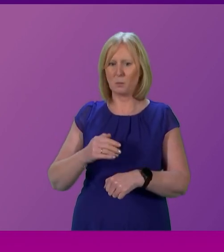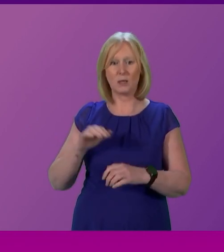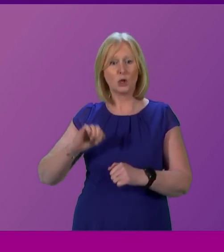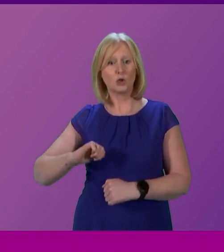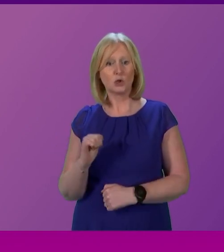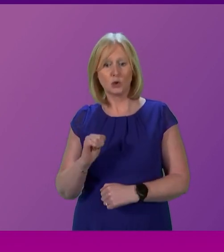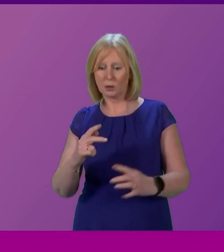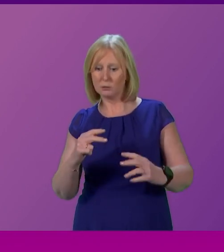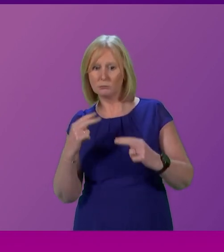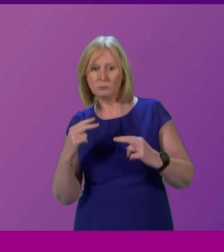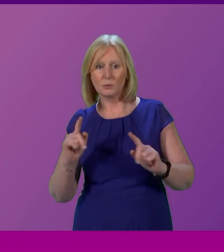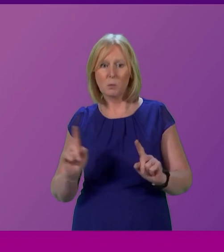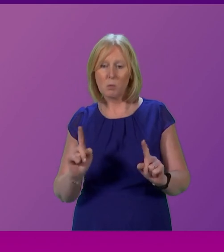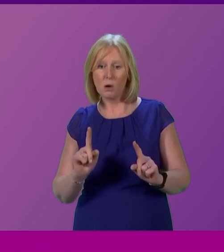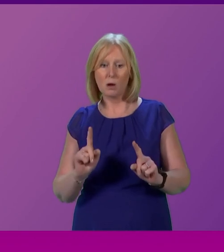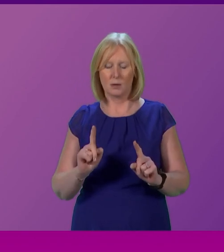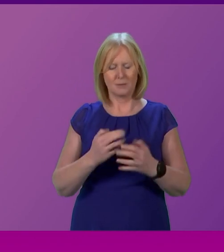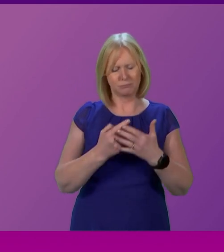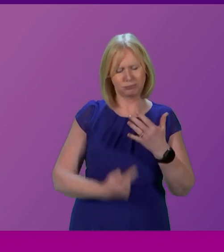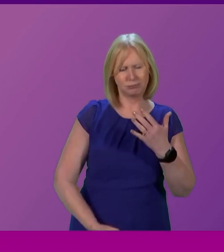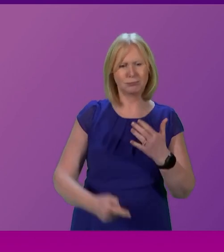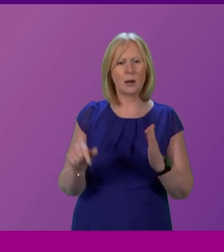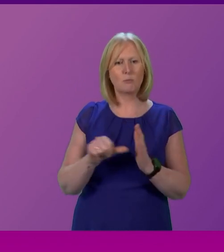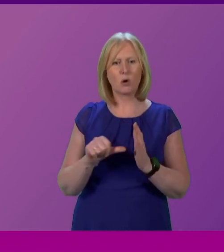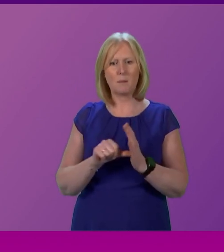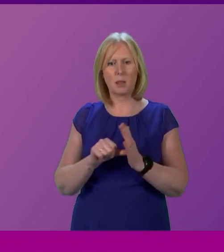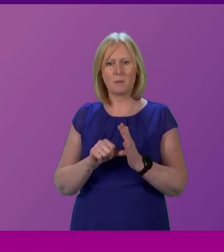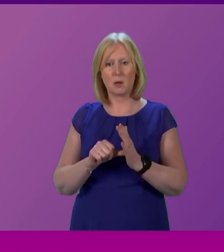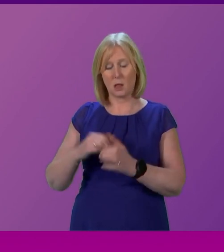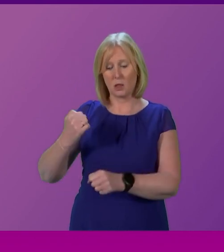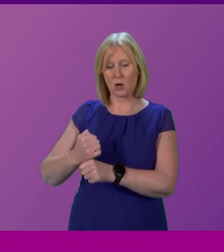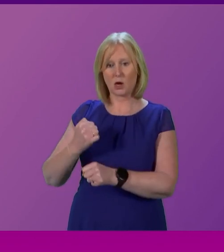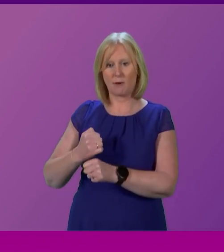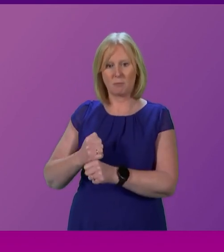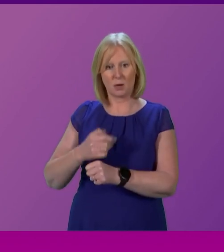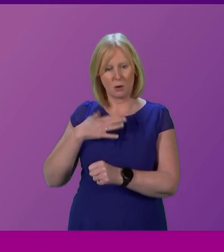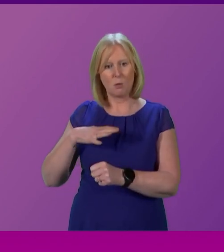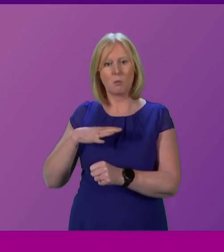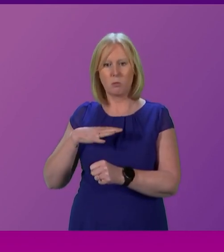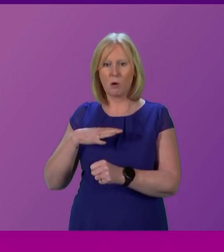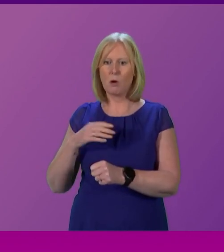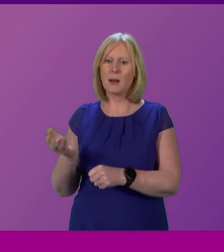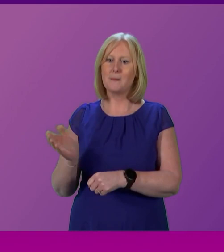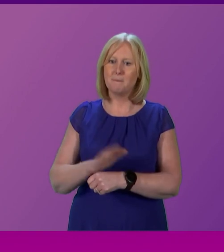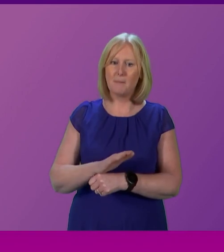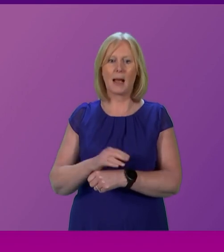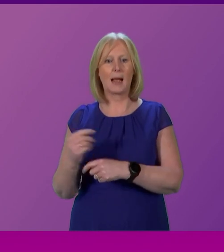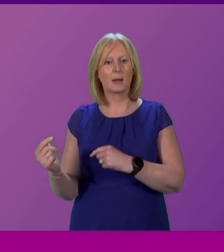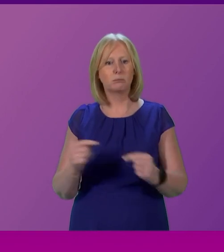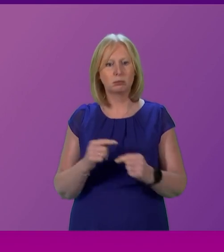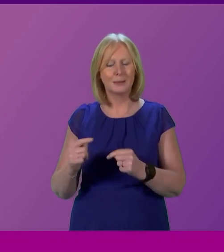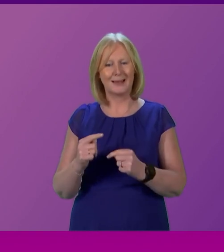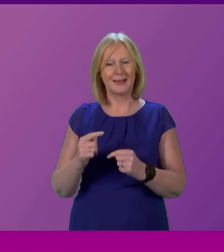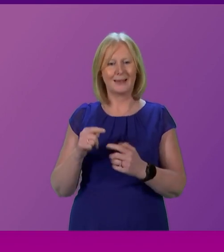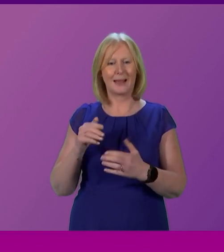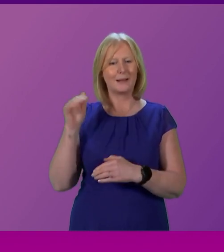unified determination on the many problems they face, the government are desperate to reheat this dying argument. And it is a dying argument.